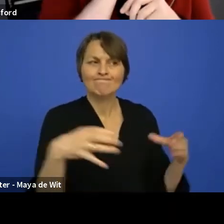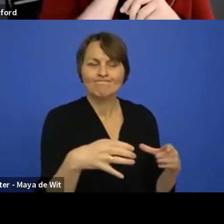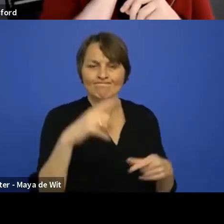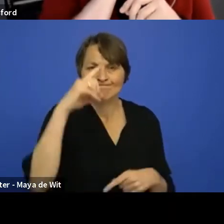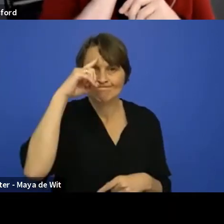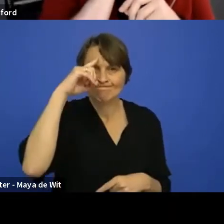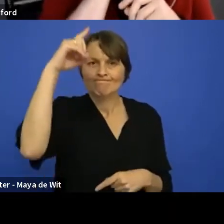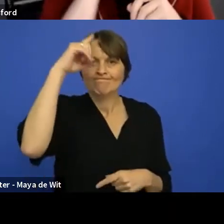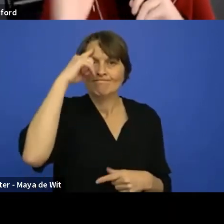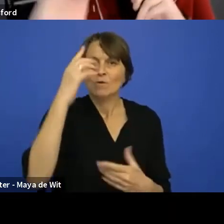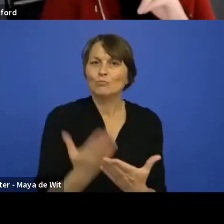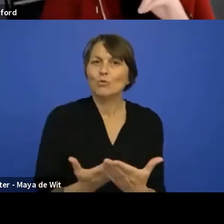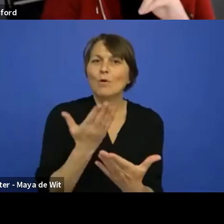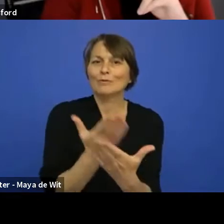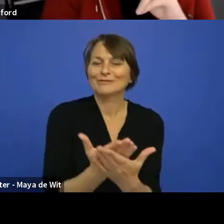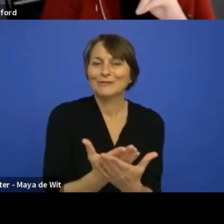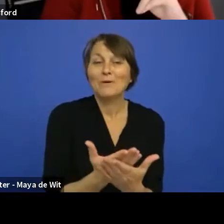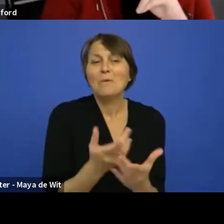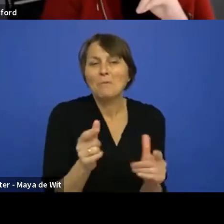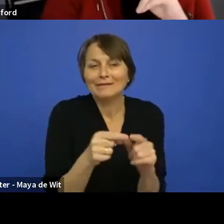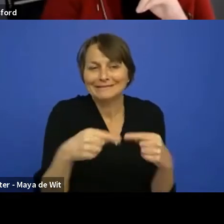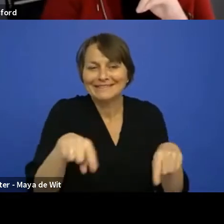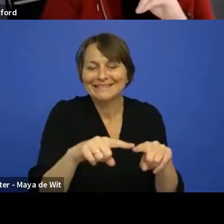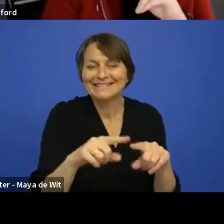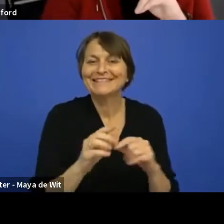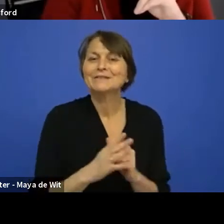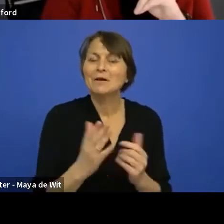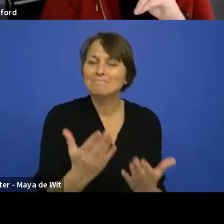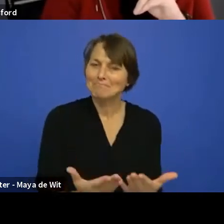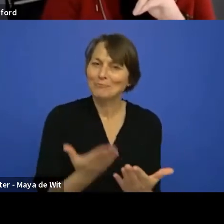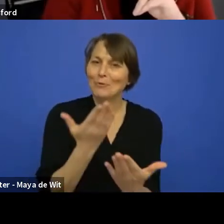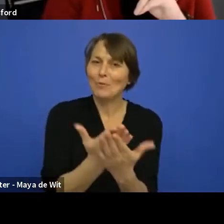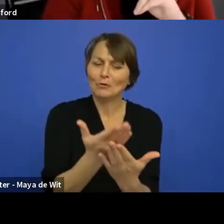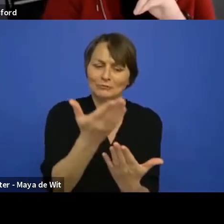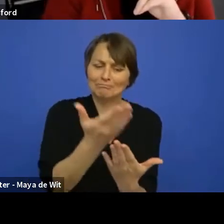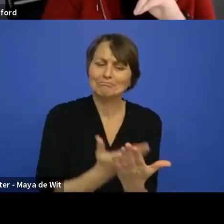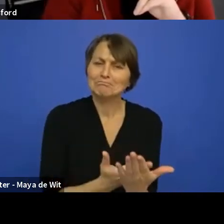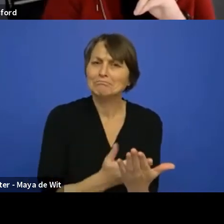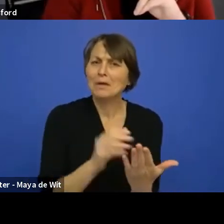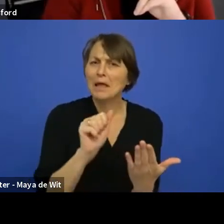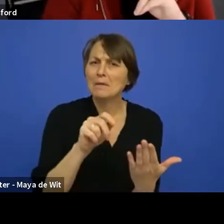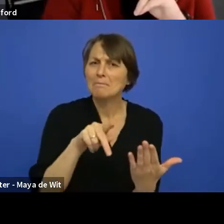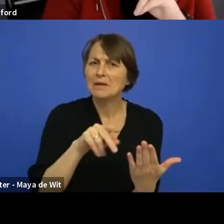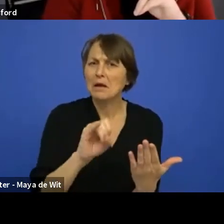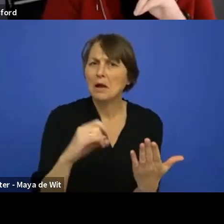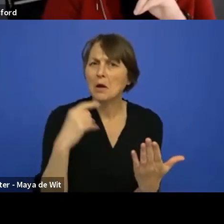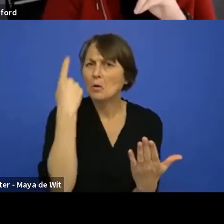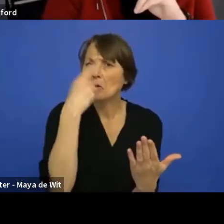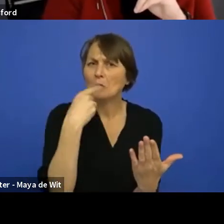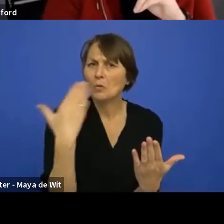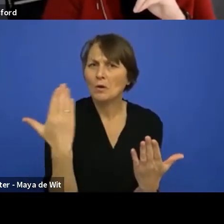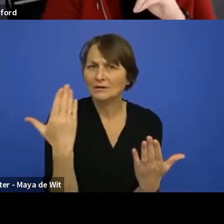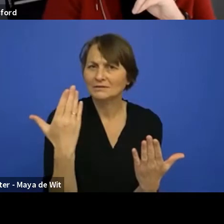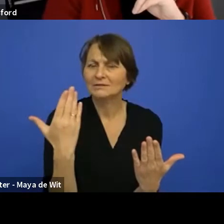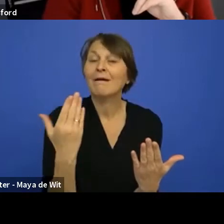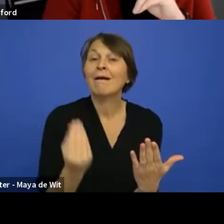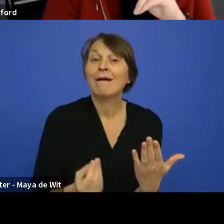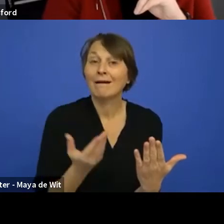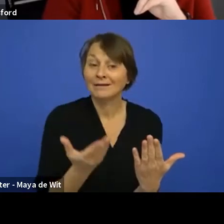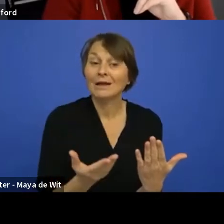the team here, of course, uh, come up with a proposal for how do we think the API should look like? And that will then be come out as an RFC. So everybody can come in